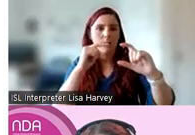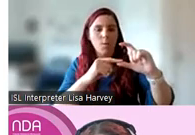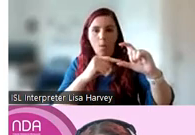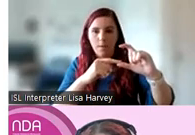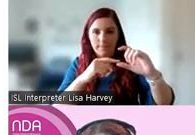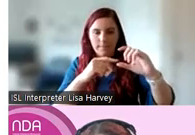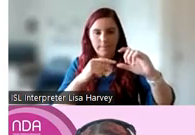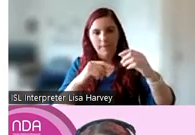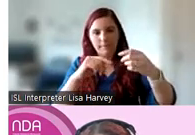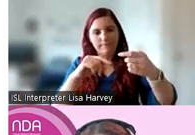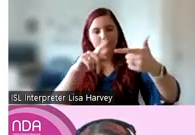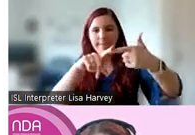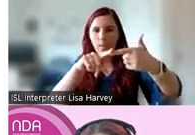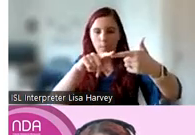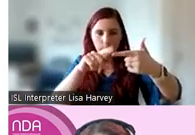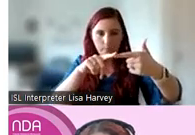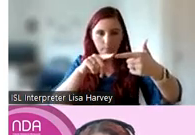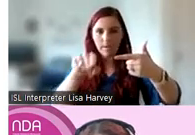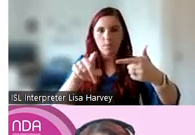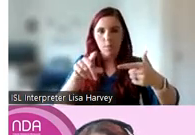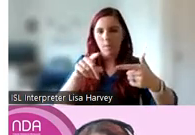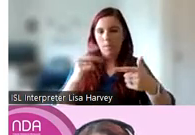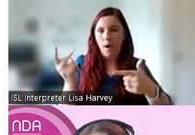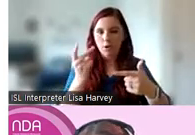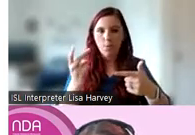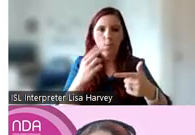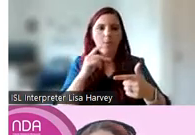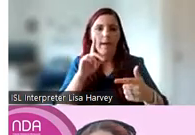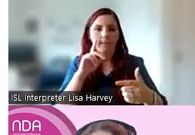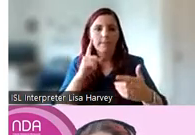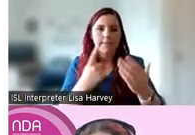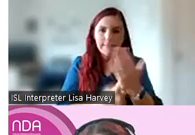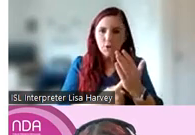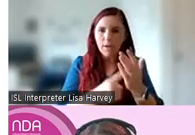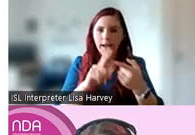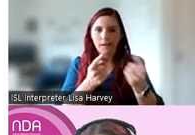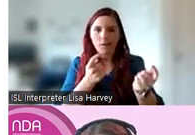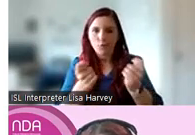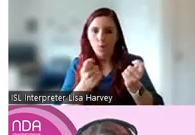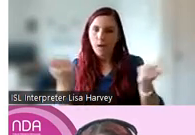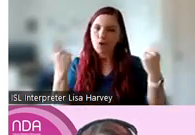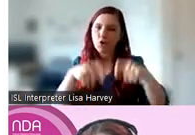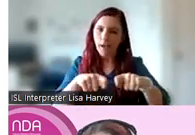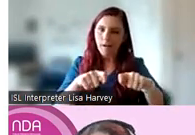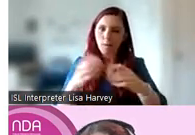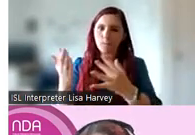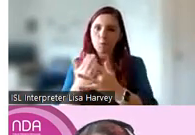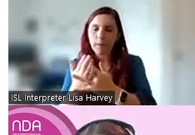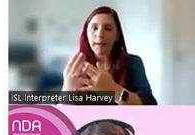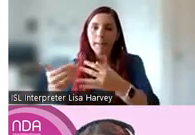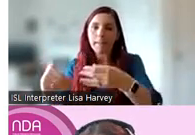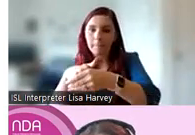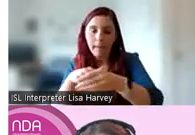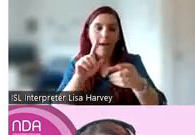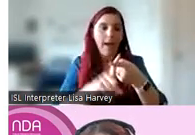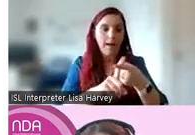to projects in which decision making powers and control are shared equally between community members and the researchers. then finally,